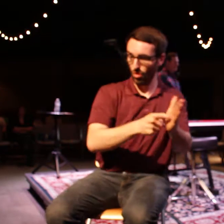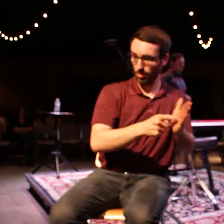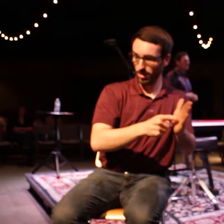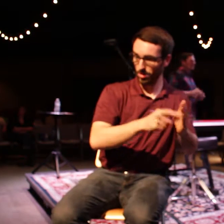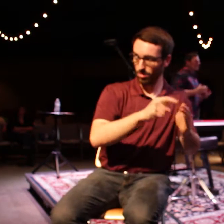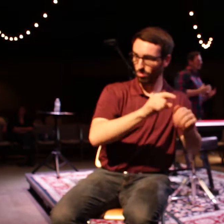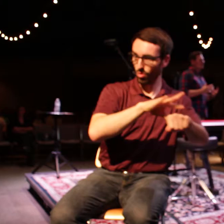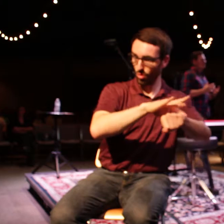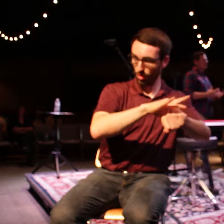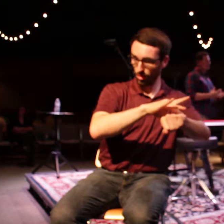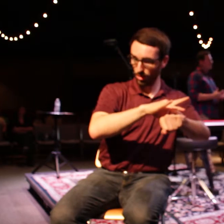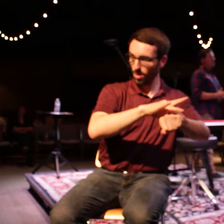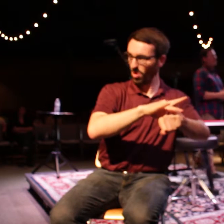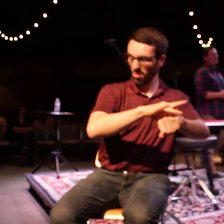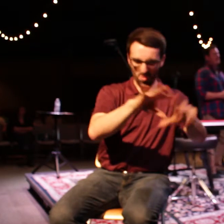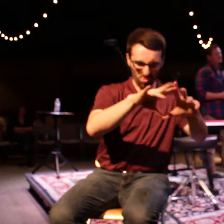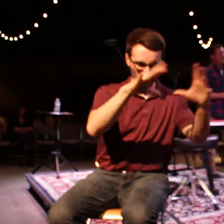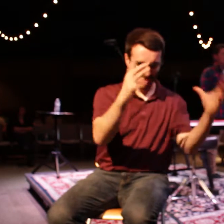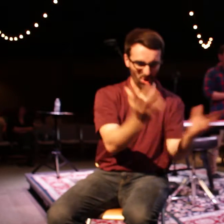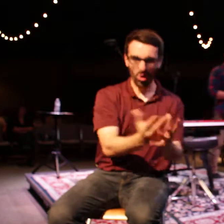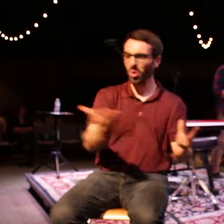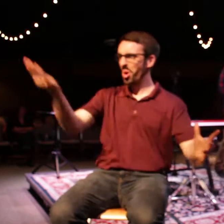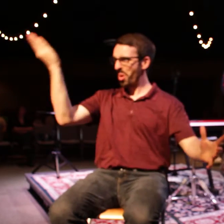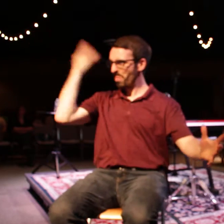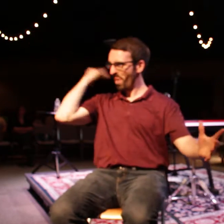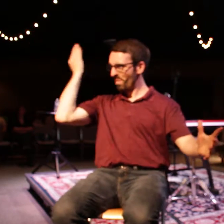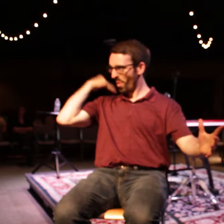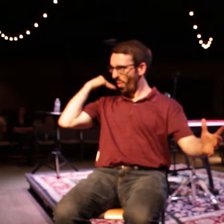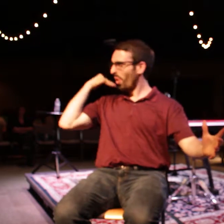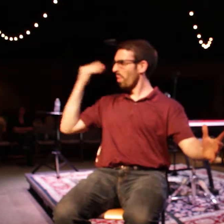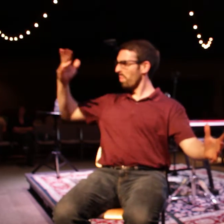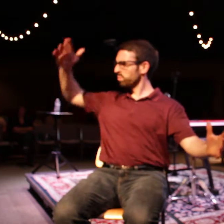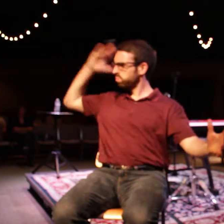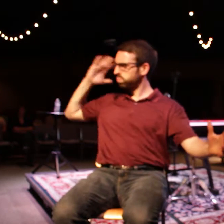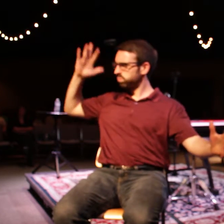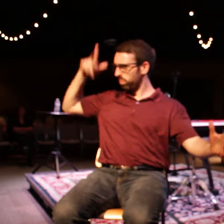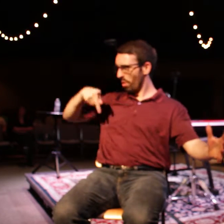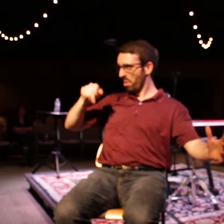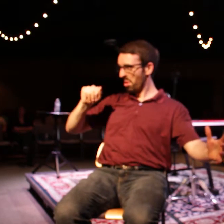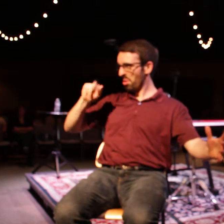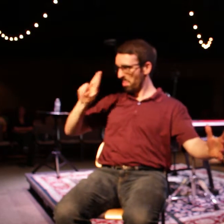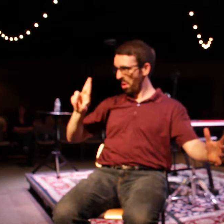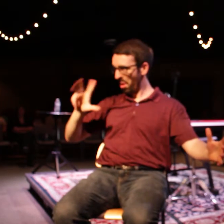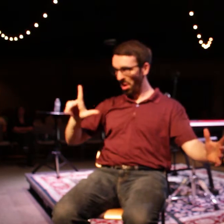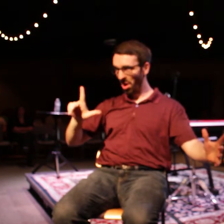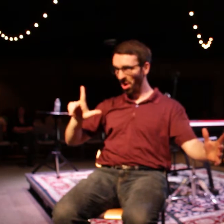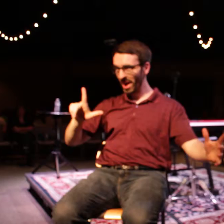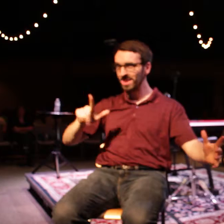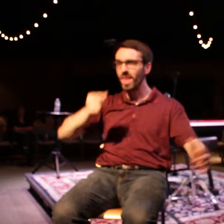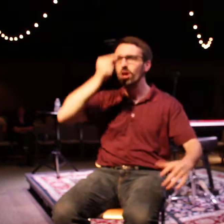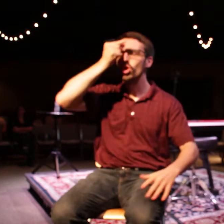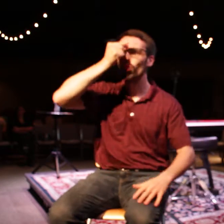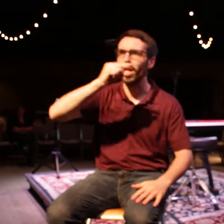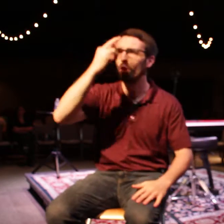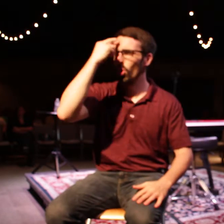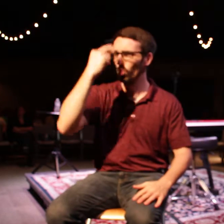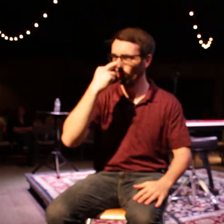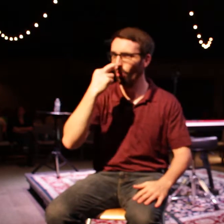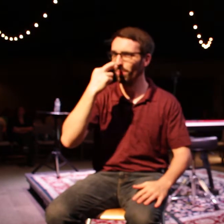Greek world, that town specifically. In the Greco-Roman world, they would actually look down on